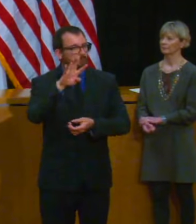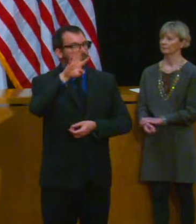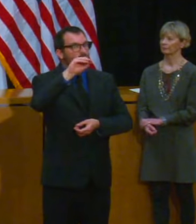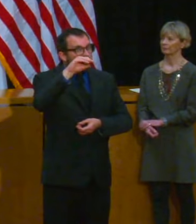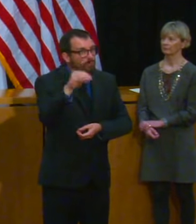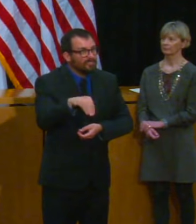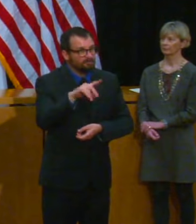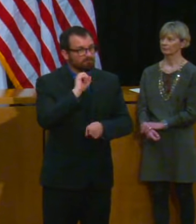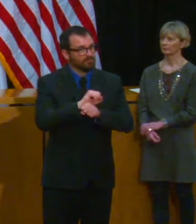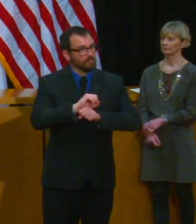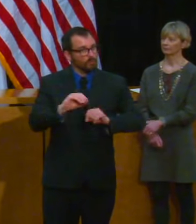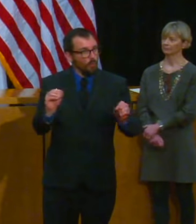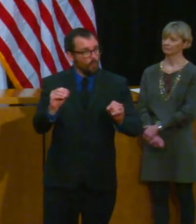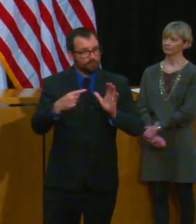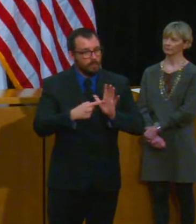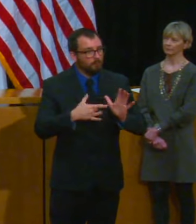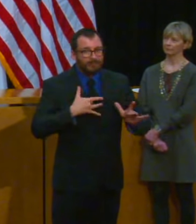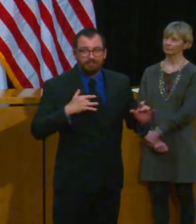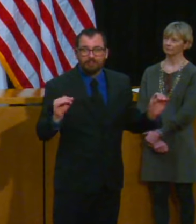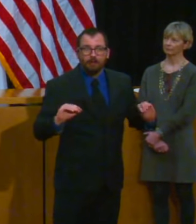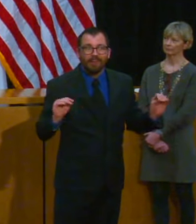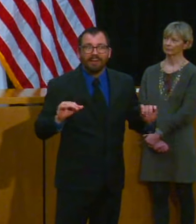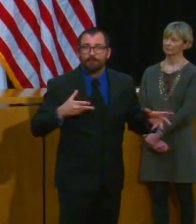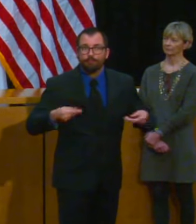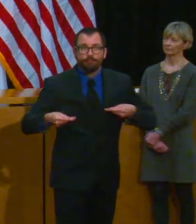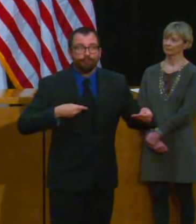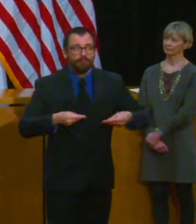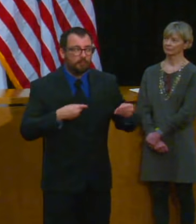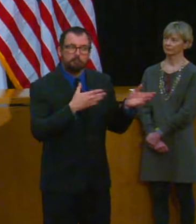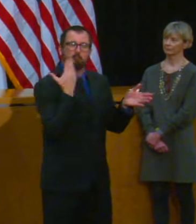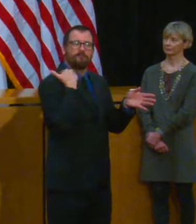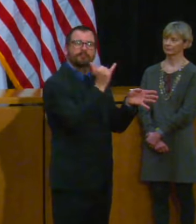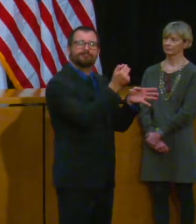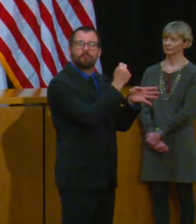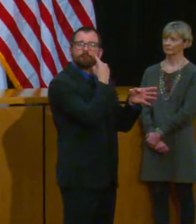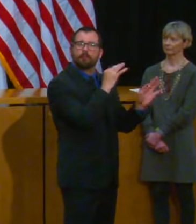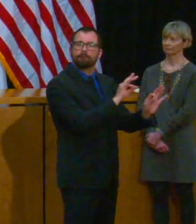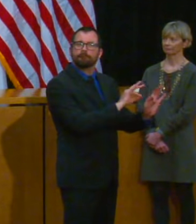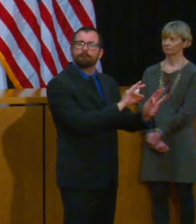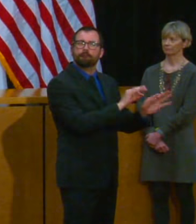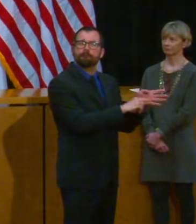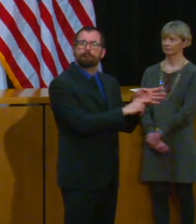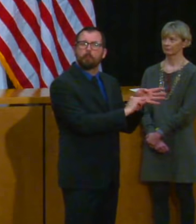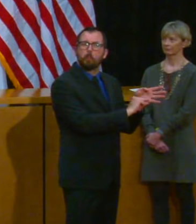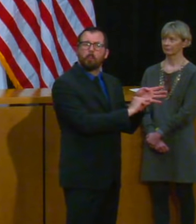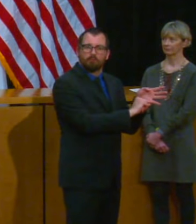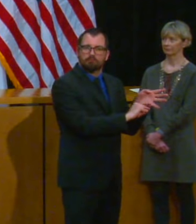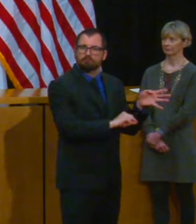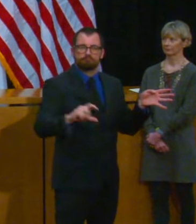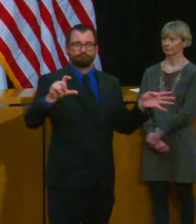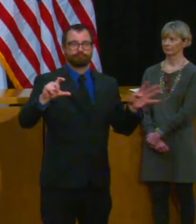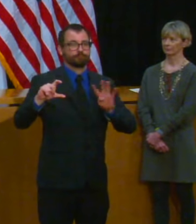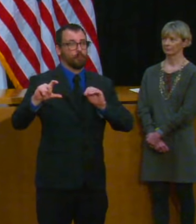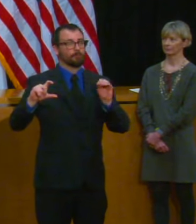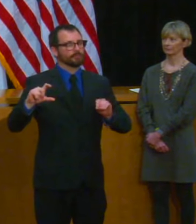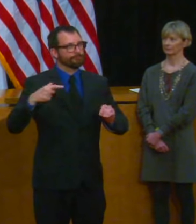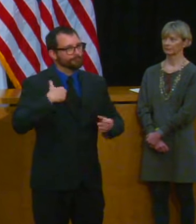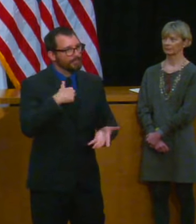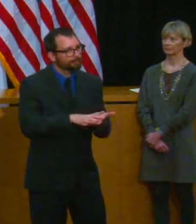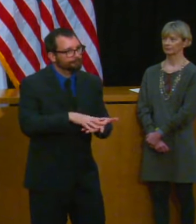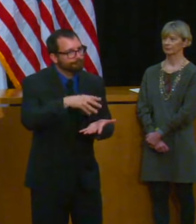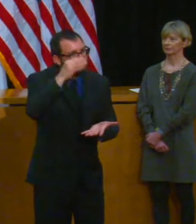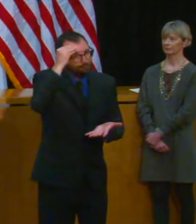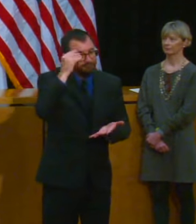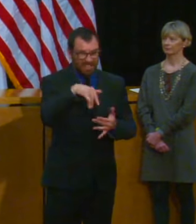in our carriers are in fact never going to show symptoms And that's just in, you know, 60 days So